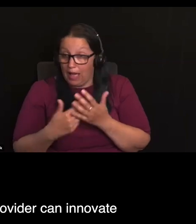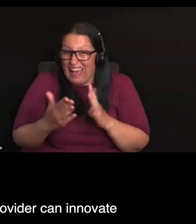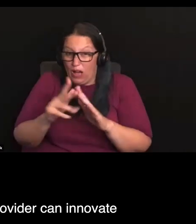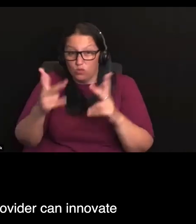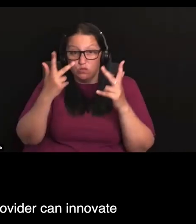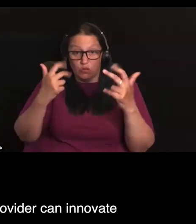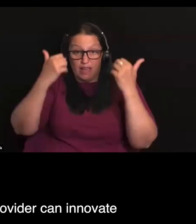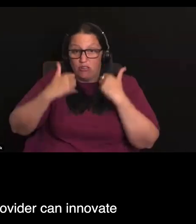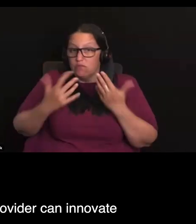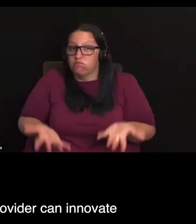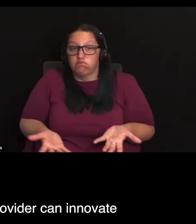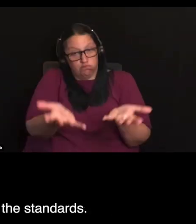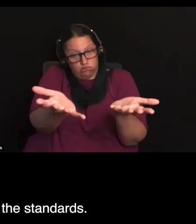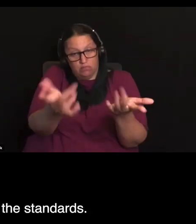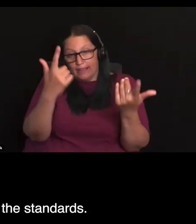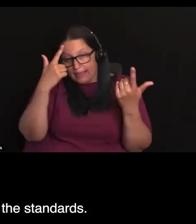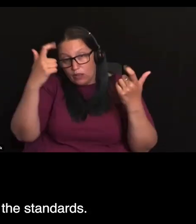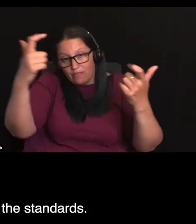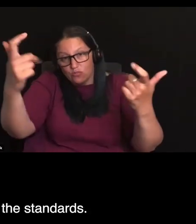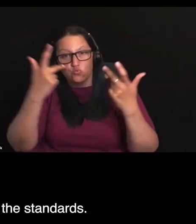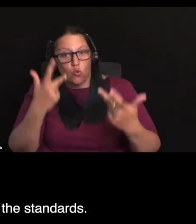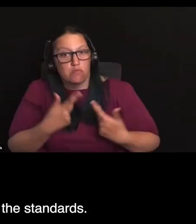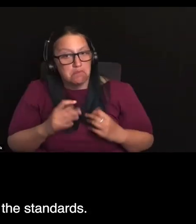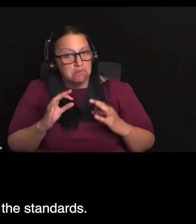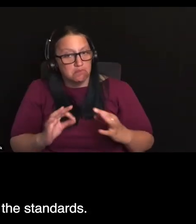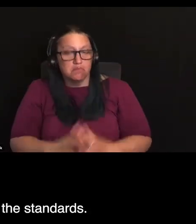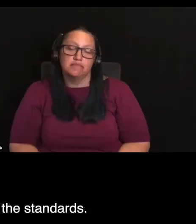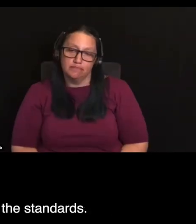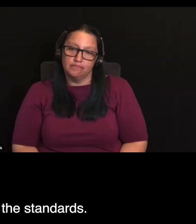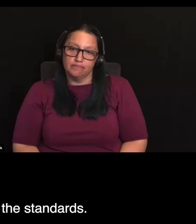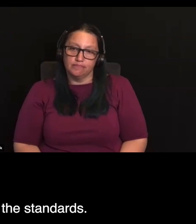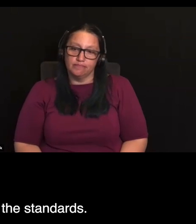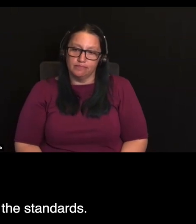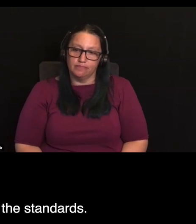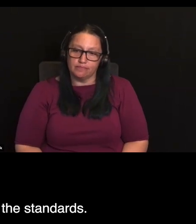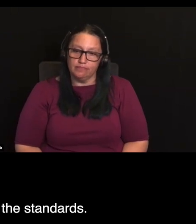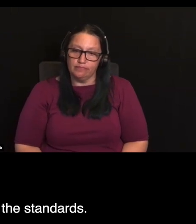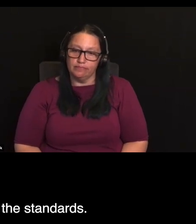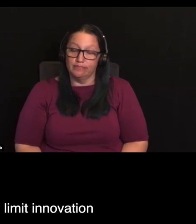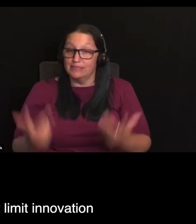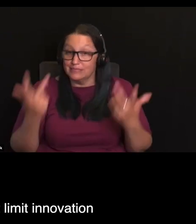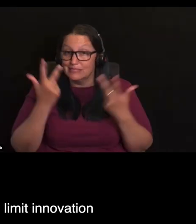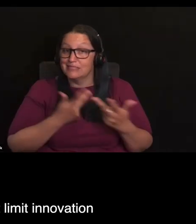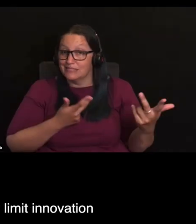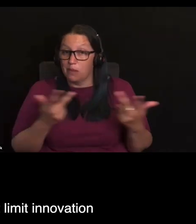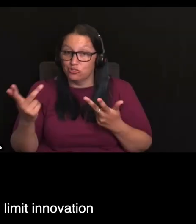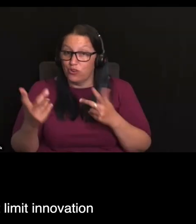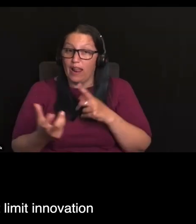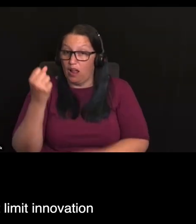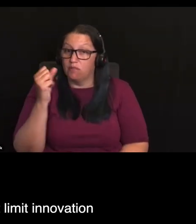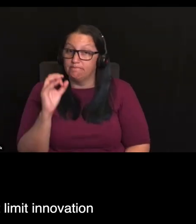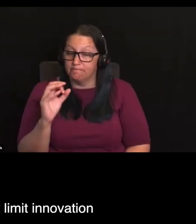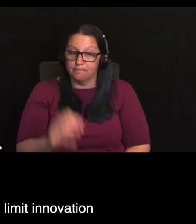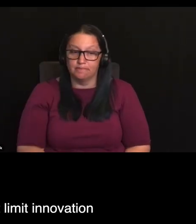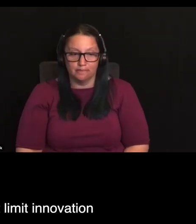completely where a provider can innovate to make that, you know, to demonstrate that outcome in the standards. So we've been really keen